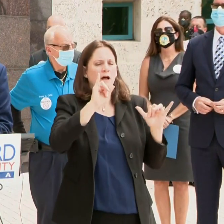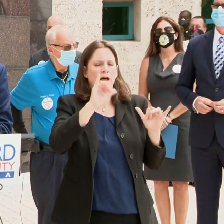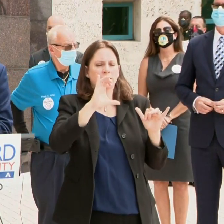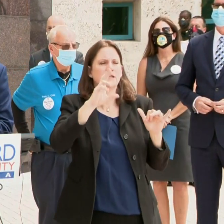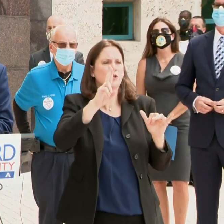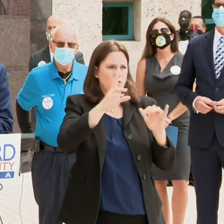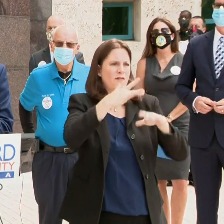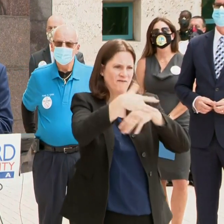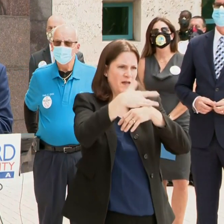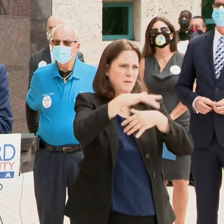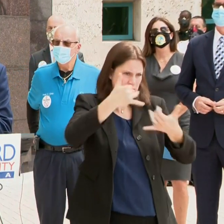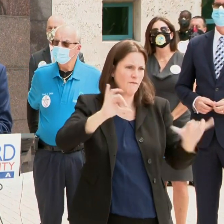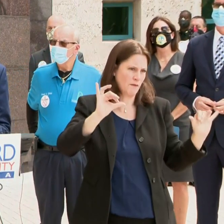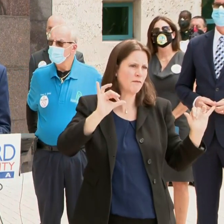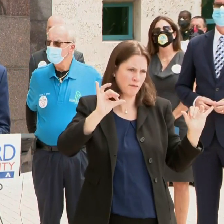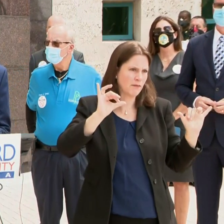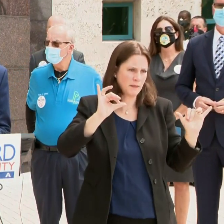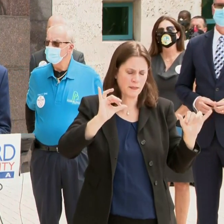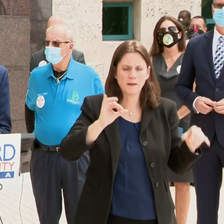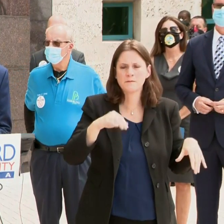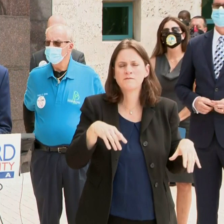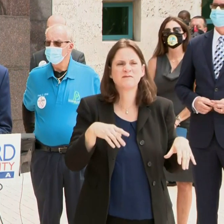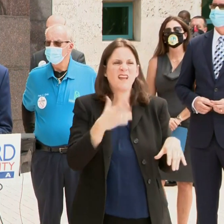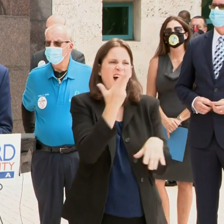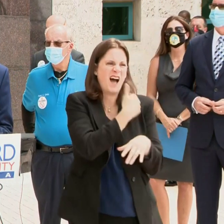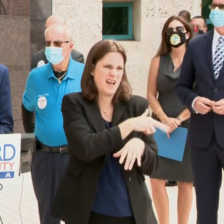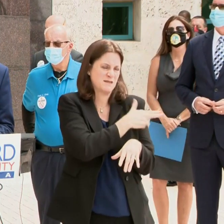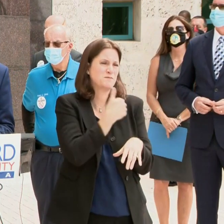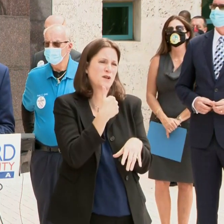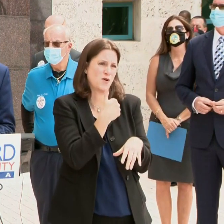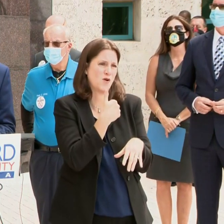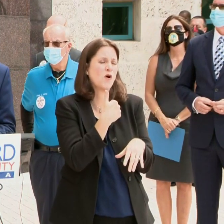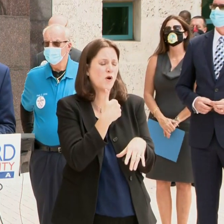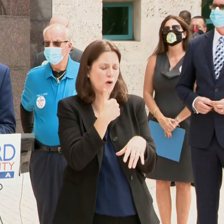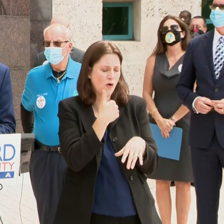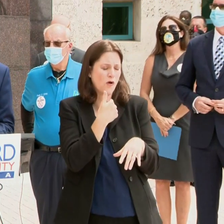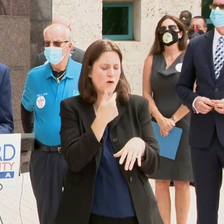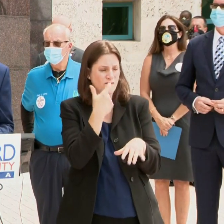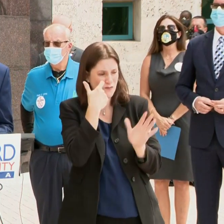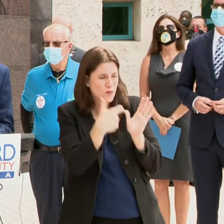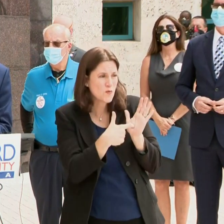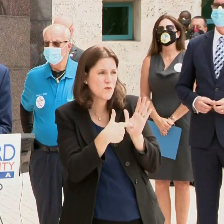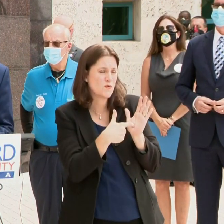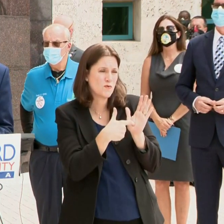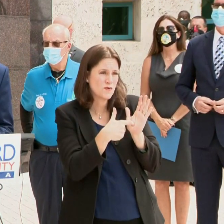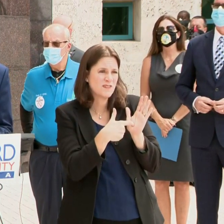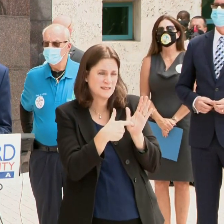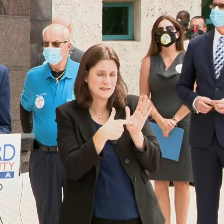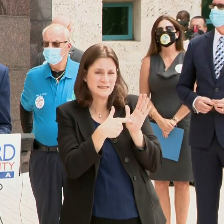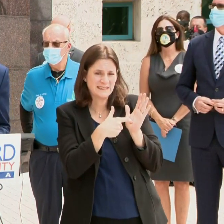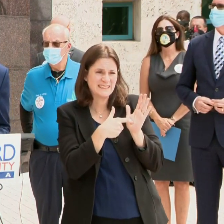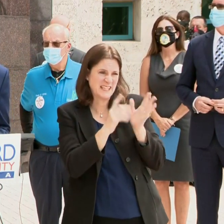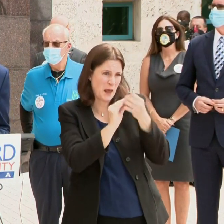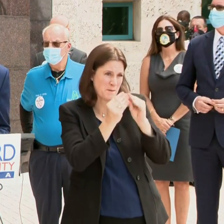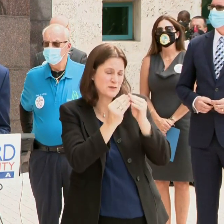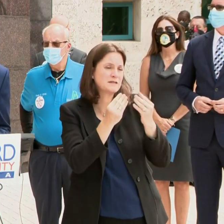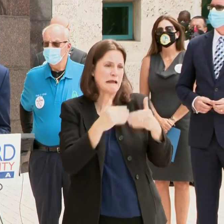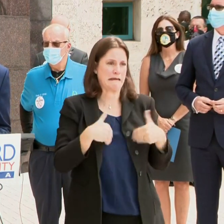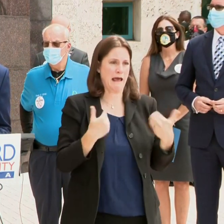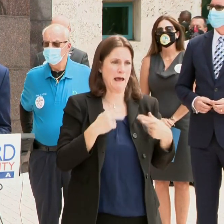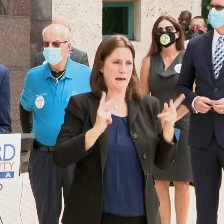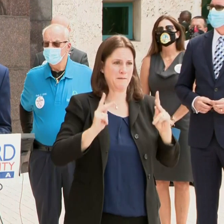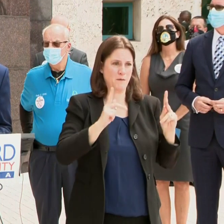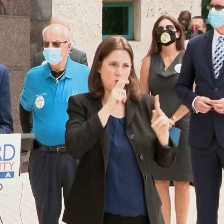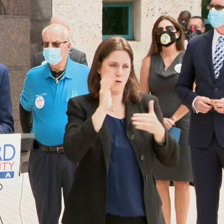and there's capacity in the hospital now. What we find from the demographics, it's mostly younger